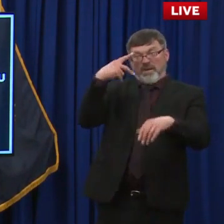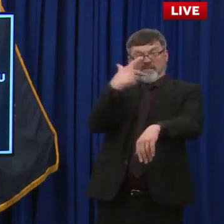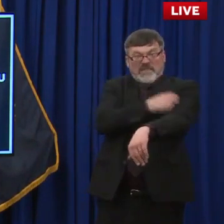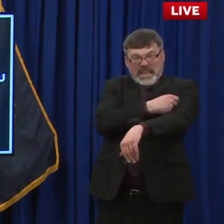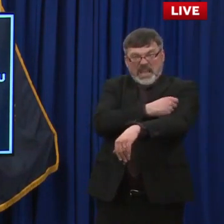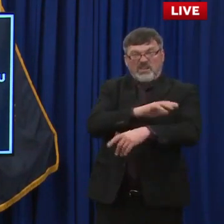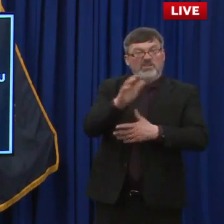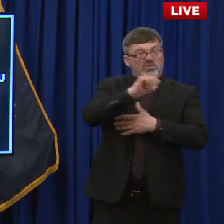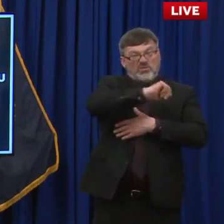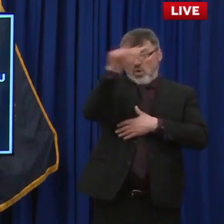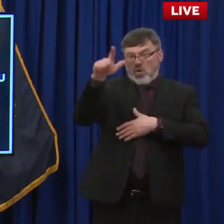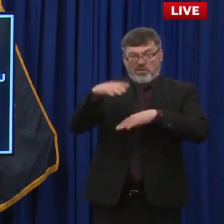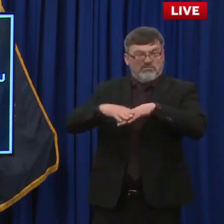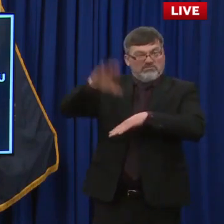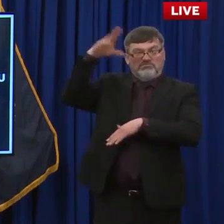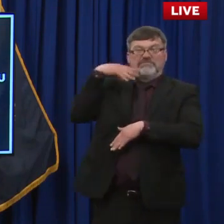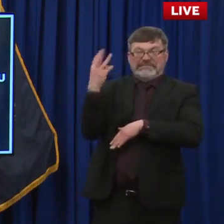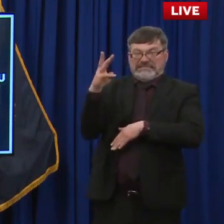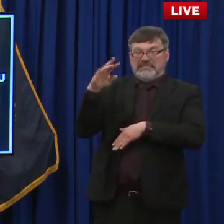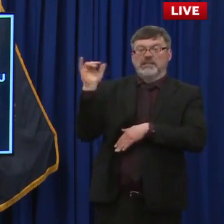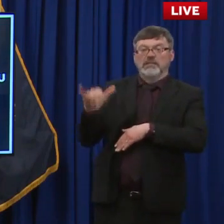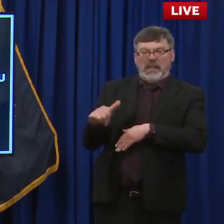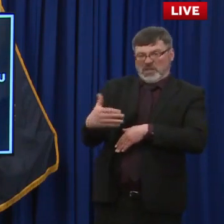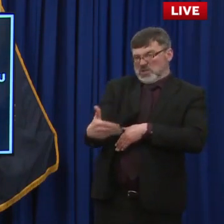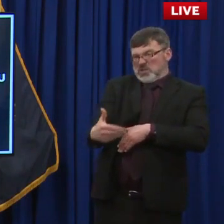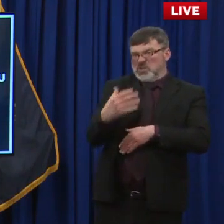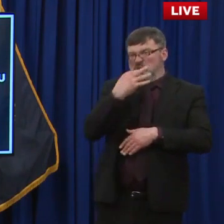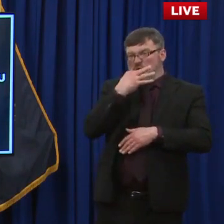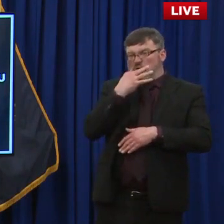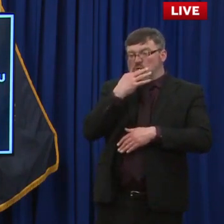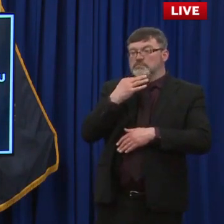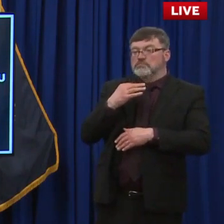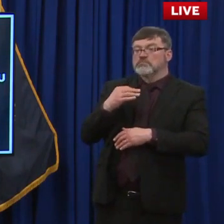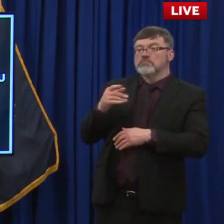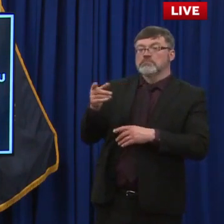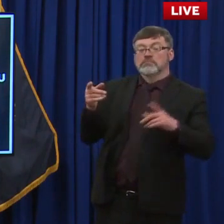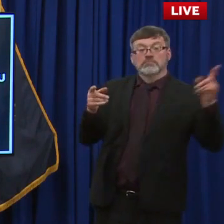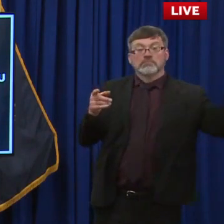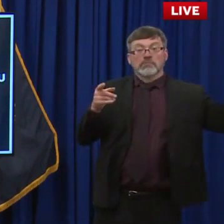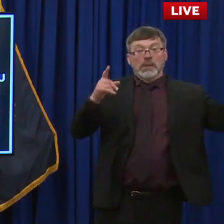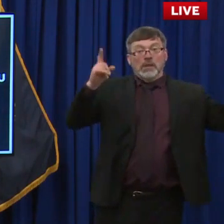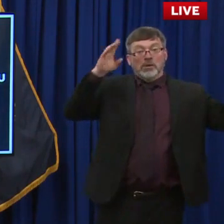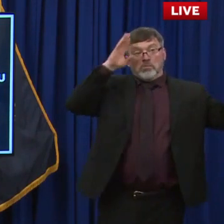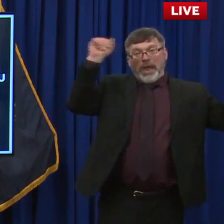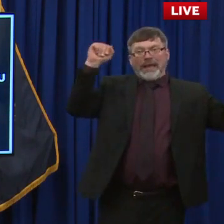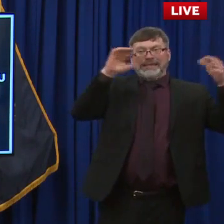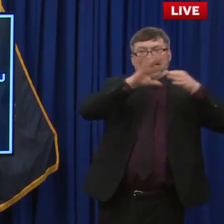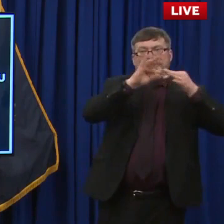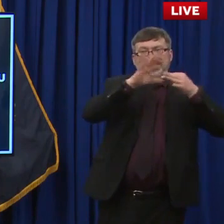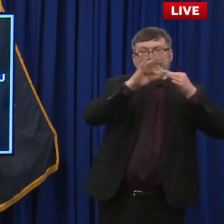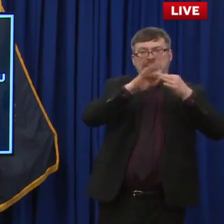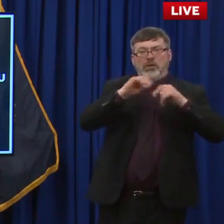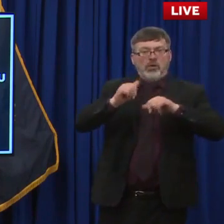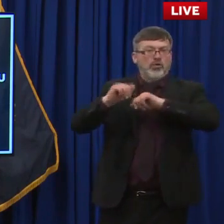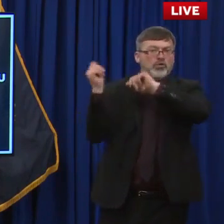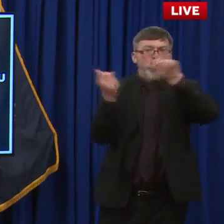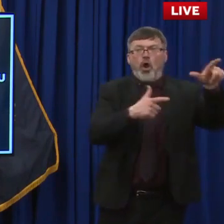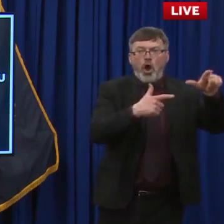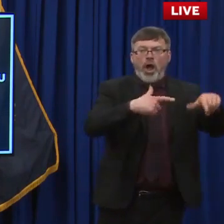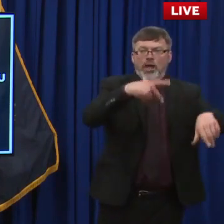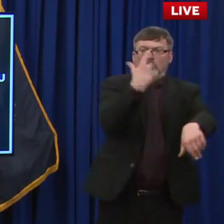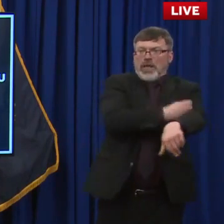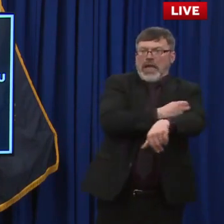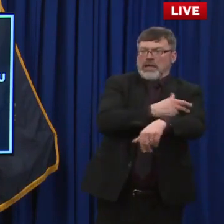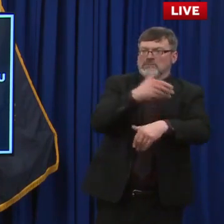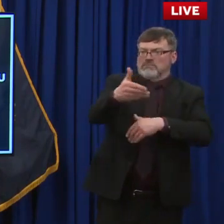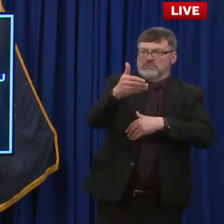realistic for the president to say that, you know, all adults should be able to get shots hopefully by May 1st? I hope so. Yeah. Is it realistic? I